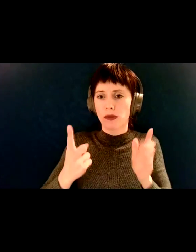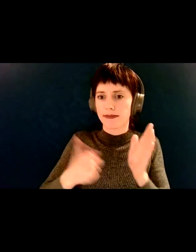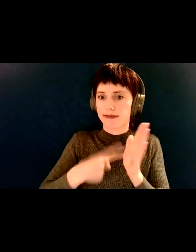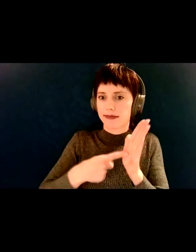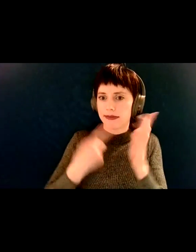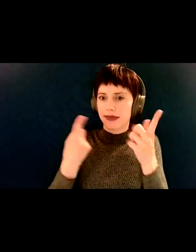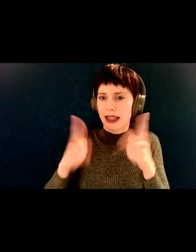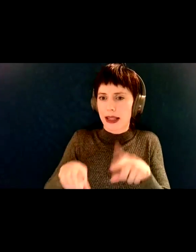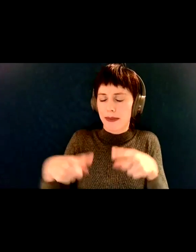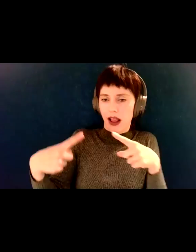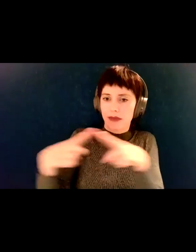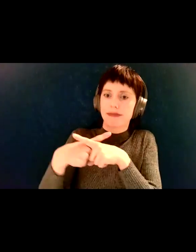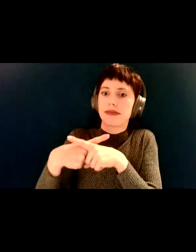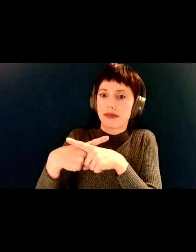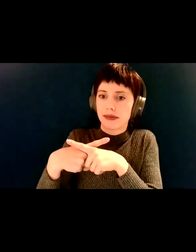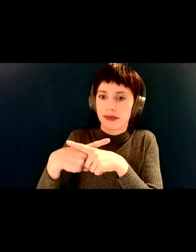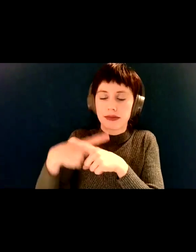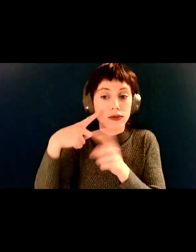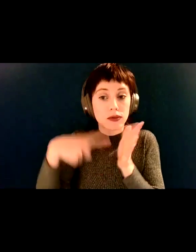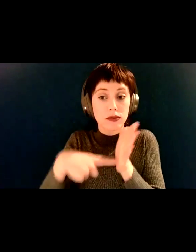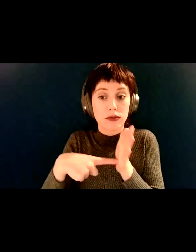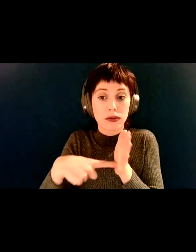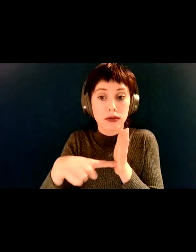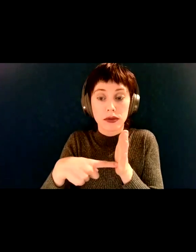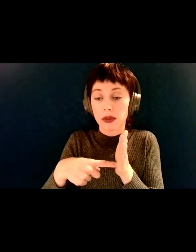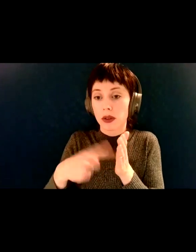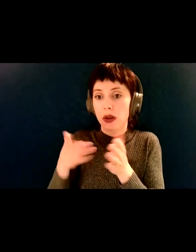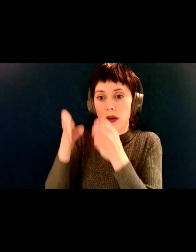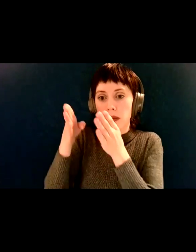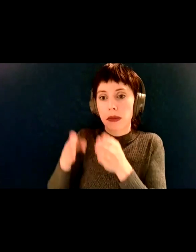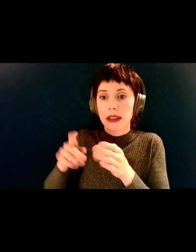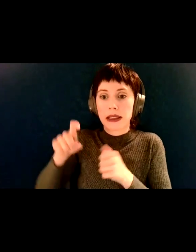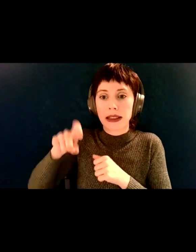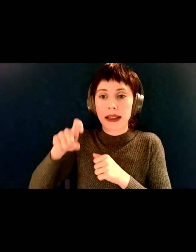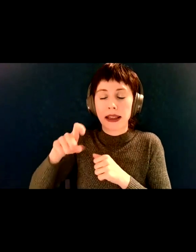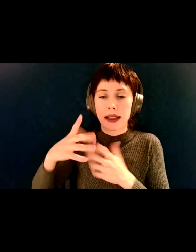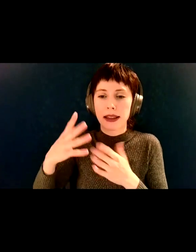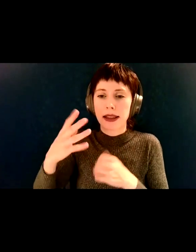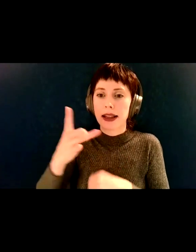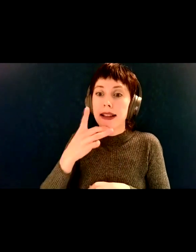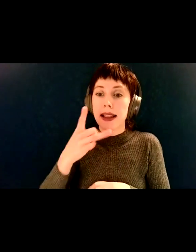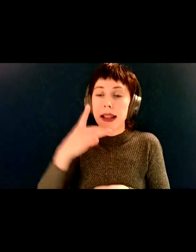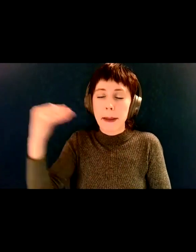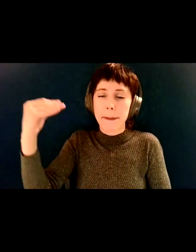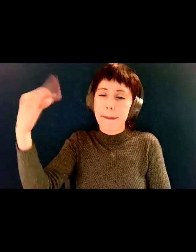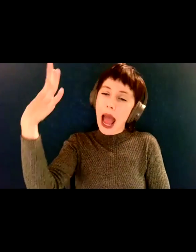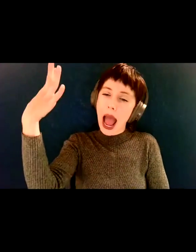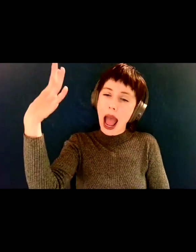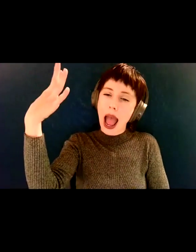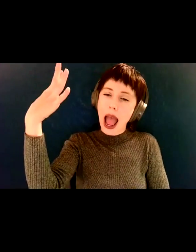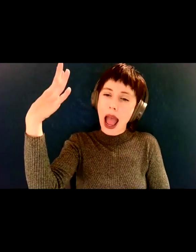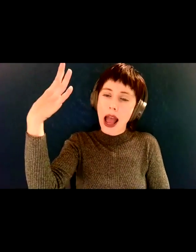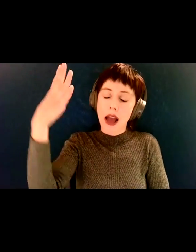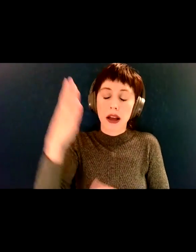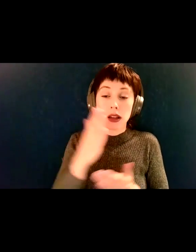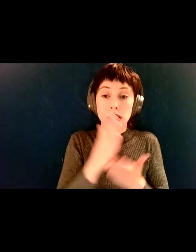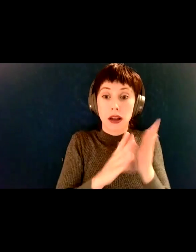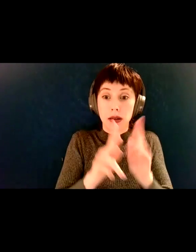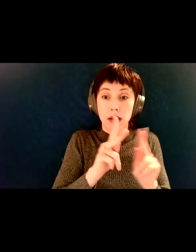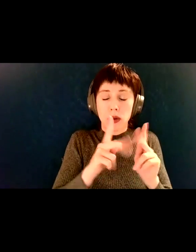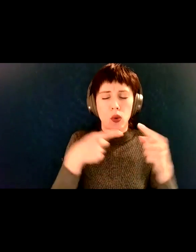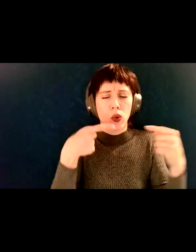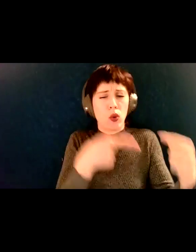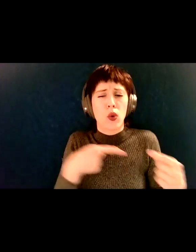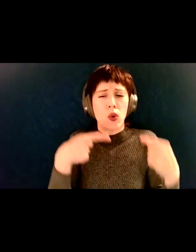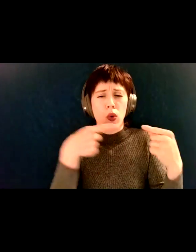Some people might need, like, high light, like visual light, and some people have a really hard time with the light.